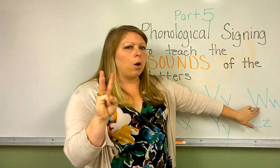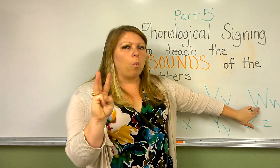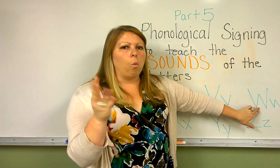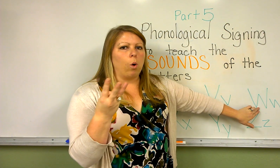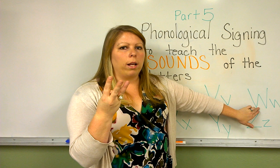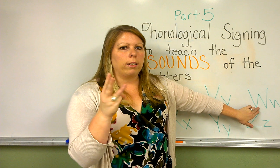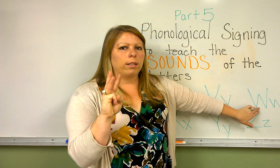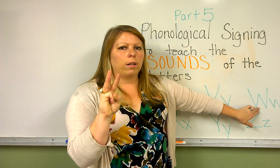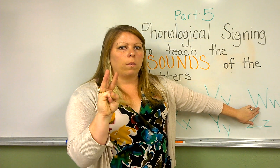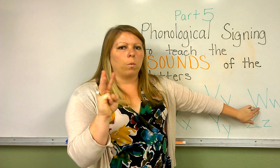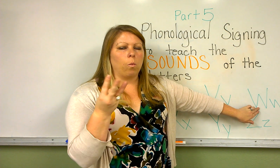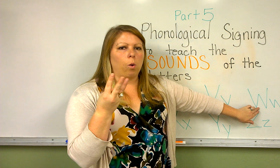uh, uh.